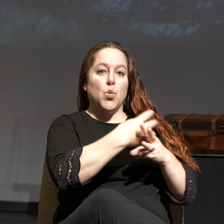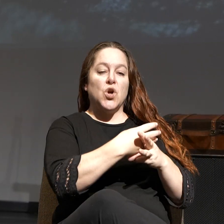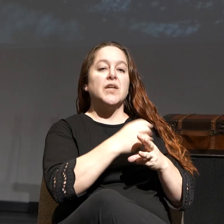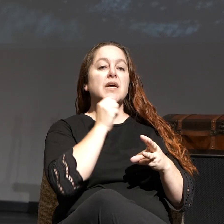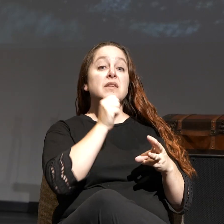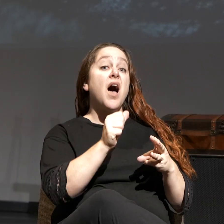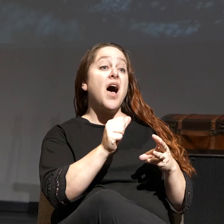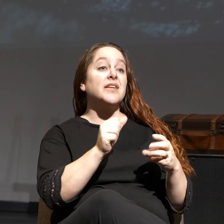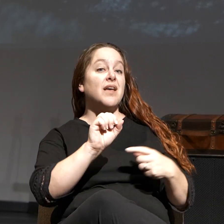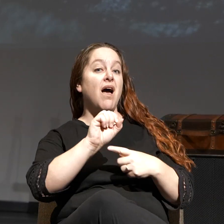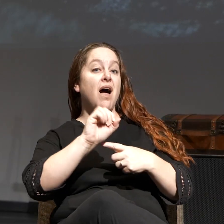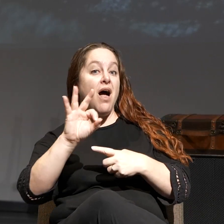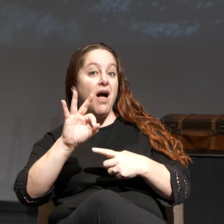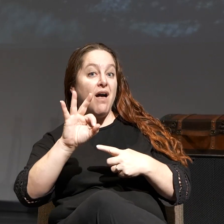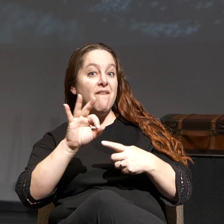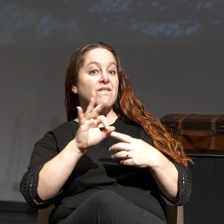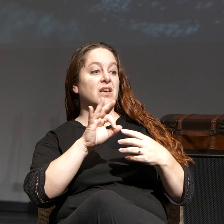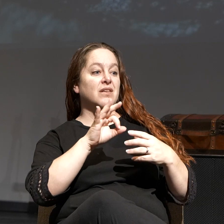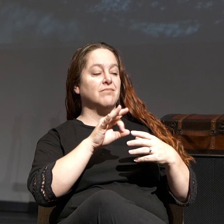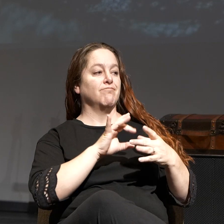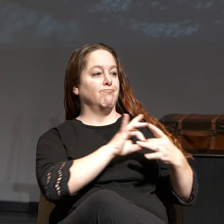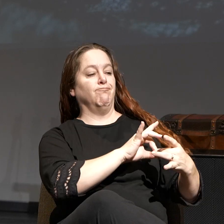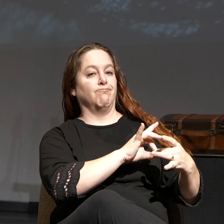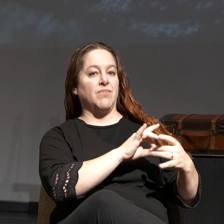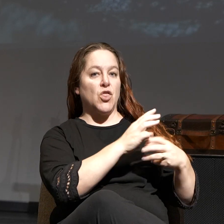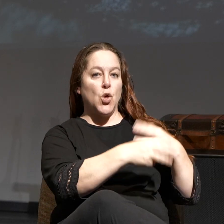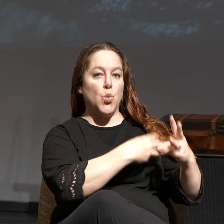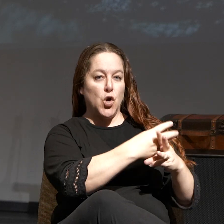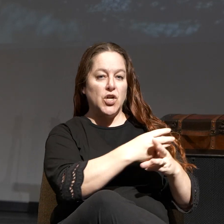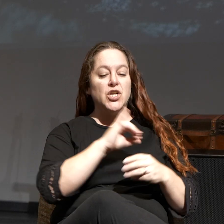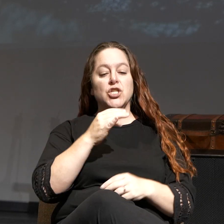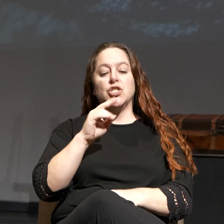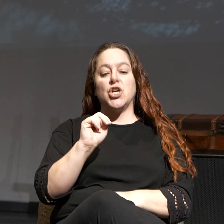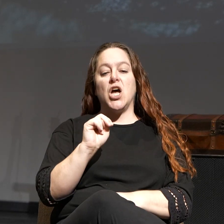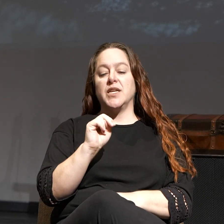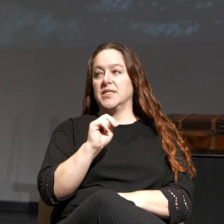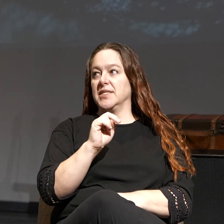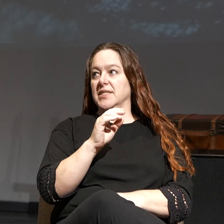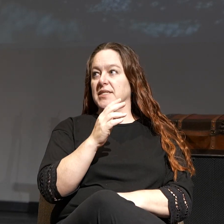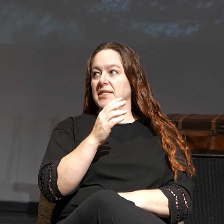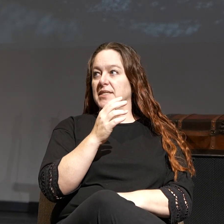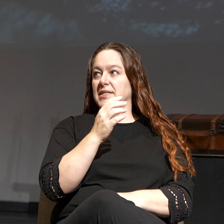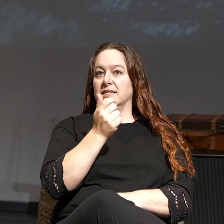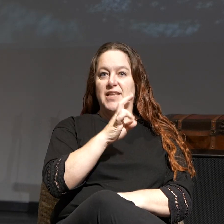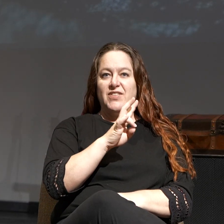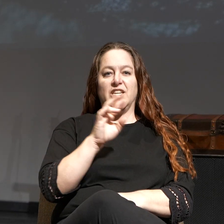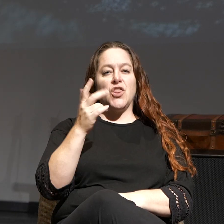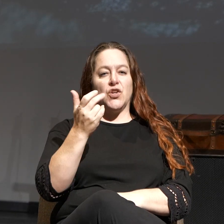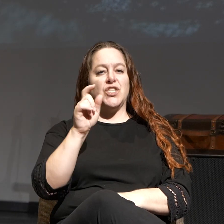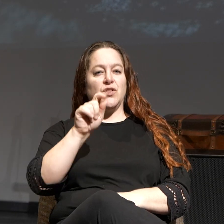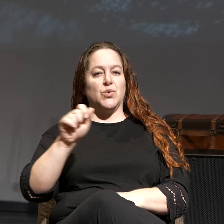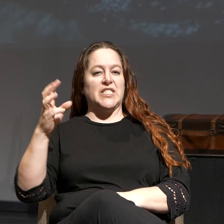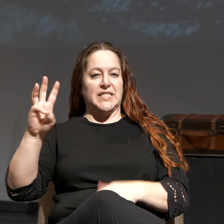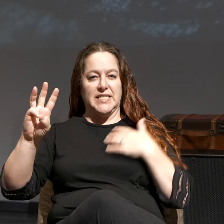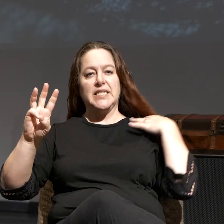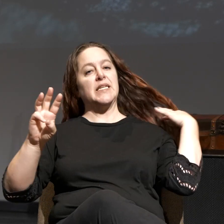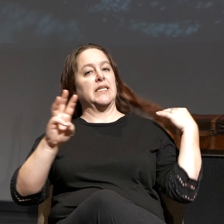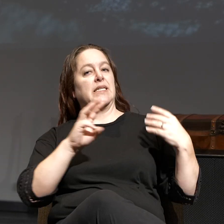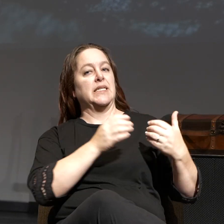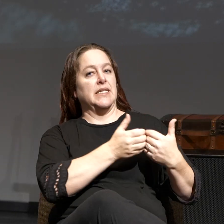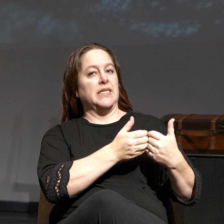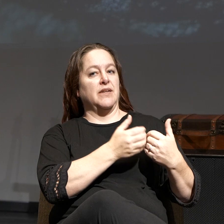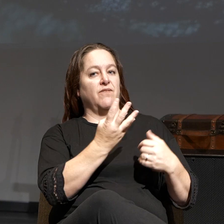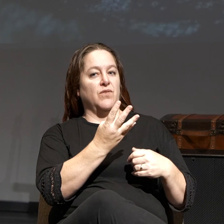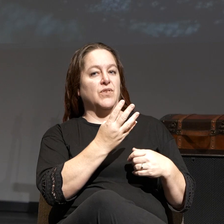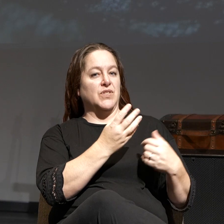not… what? But not of the world. John chapter 17, verses 14 through 16. So being separated from the world is that we're